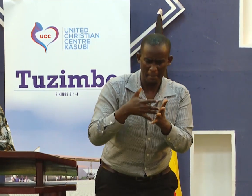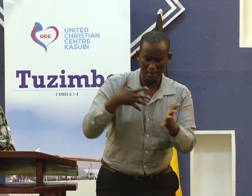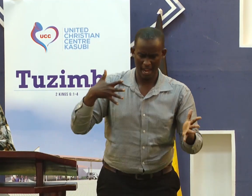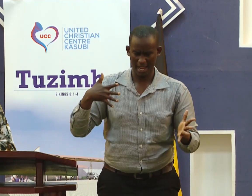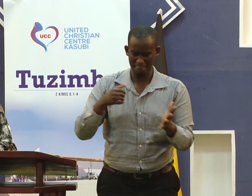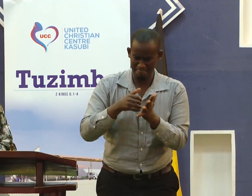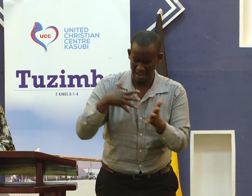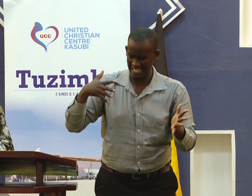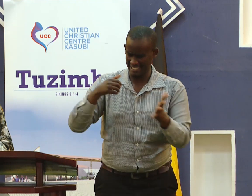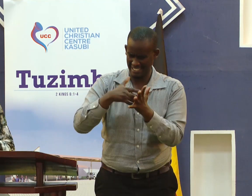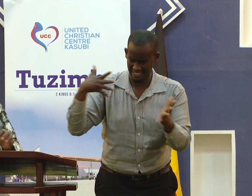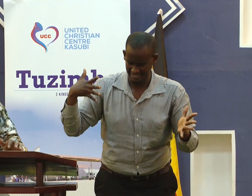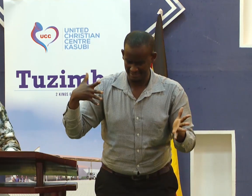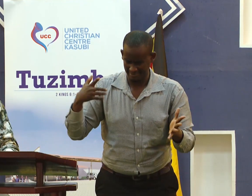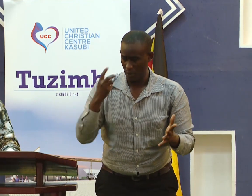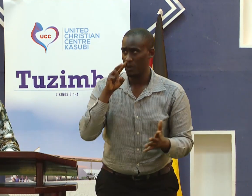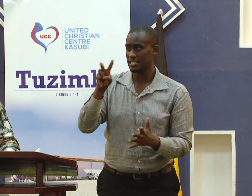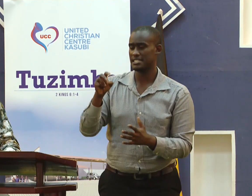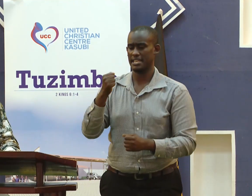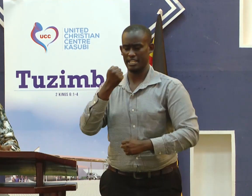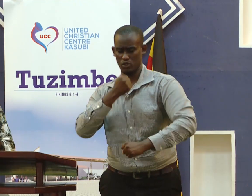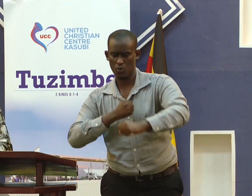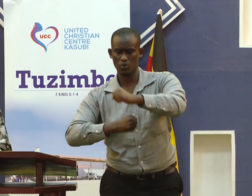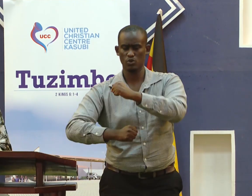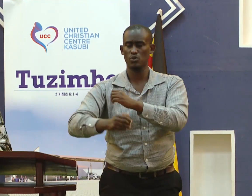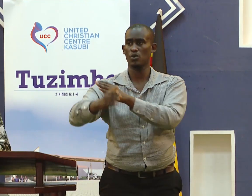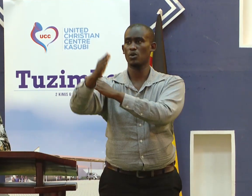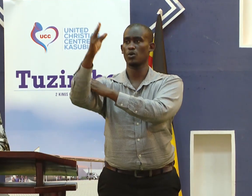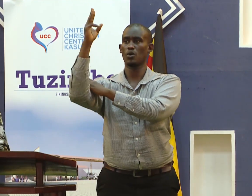We thank all the Christ to see that we do the will of